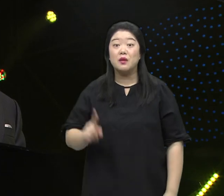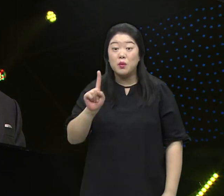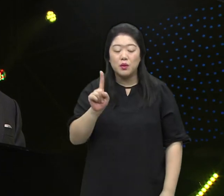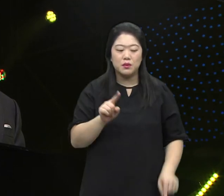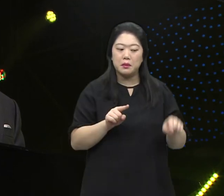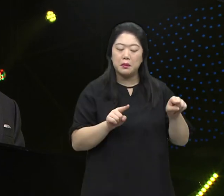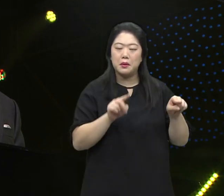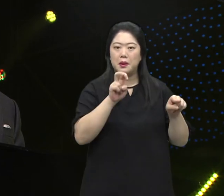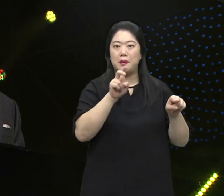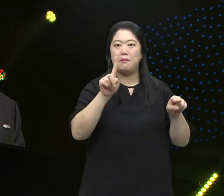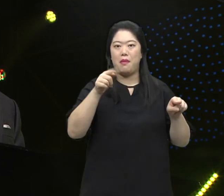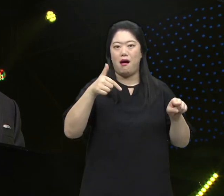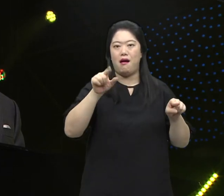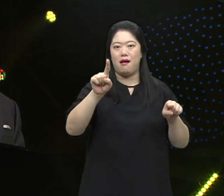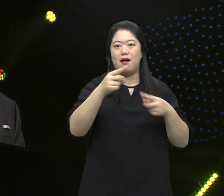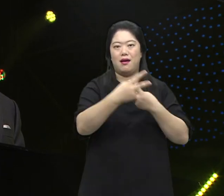That began in Mark's upper room.